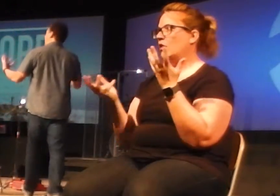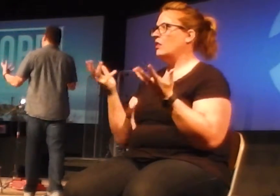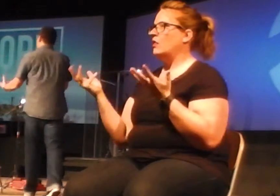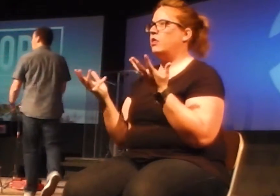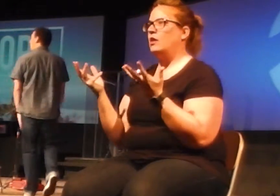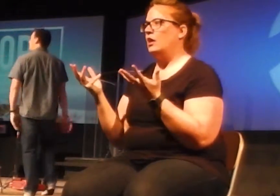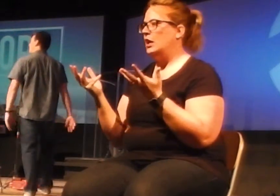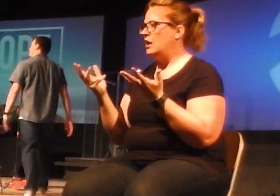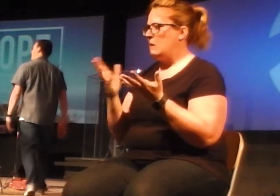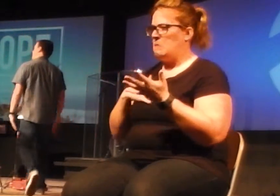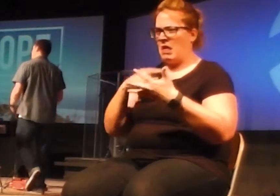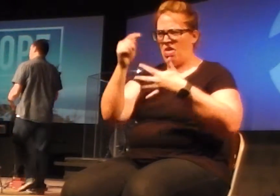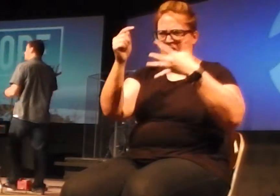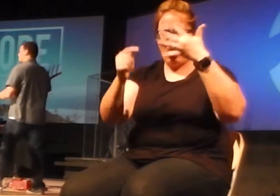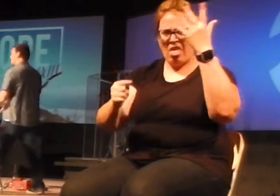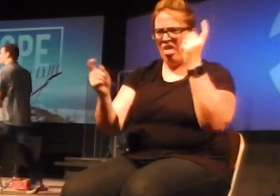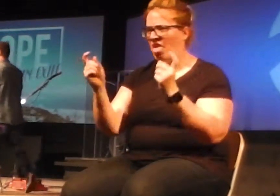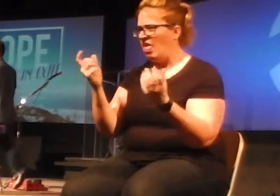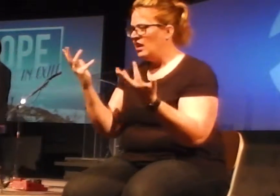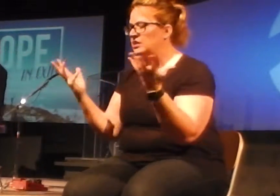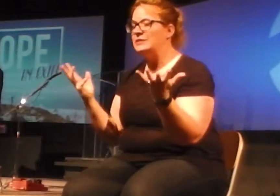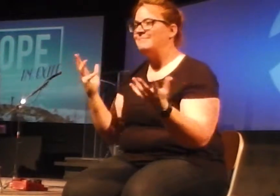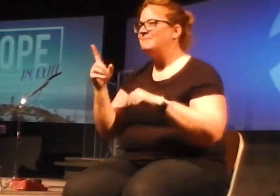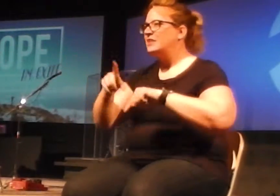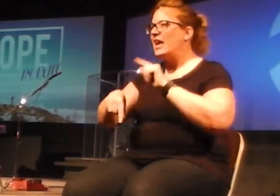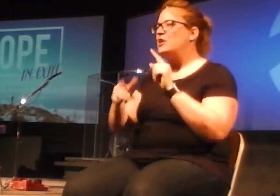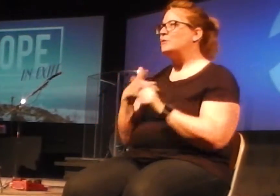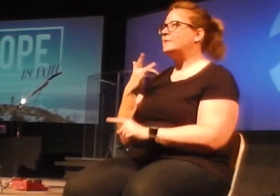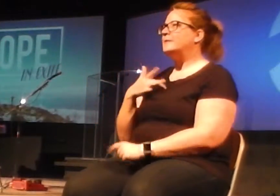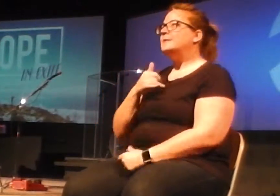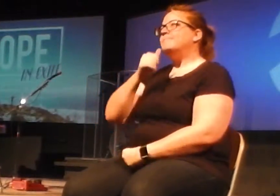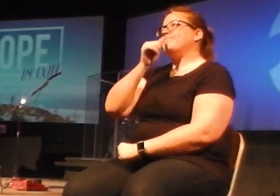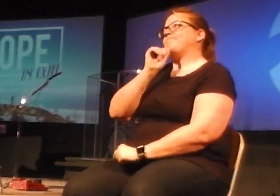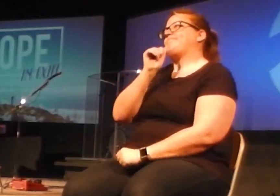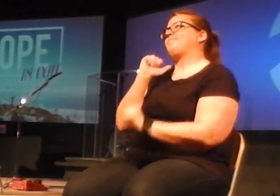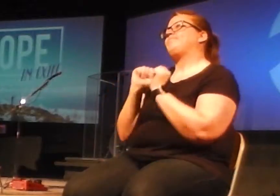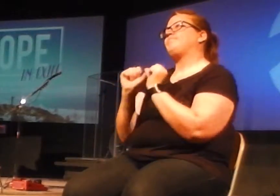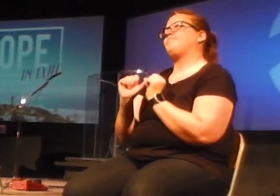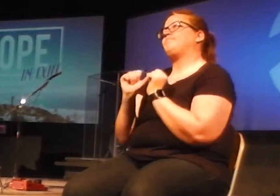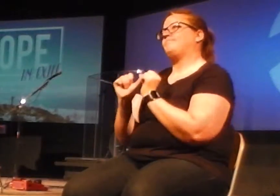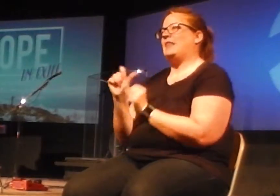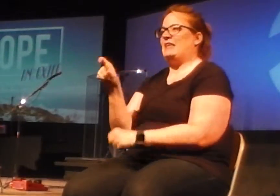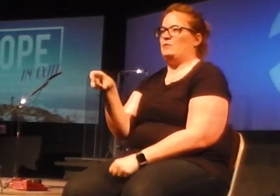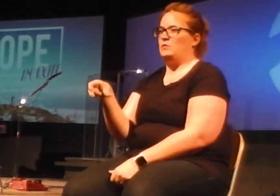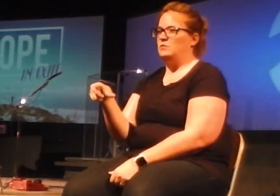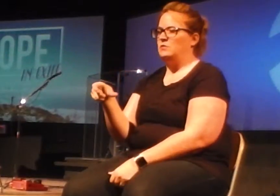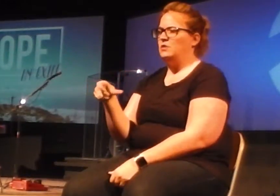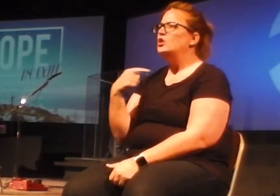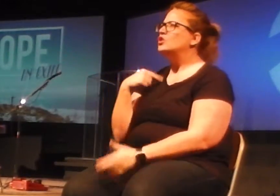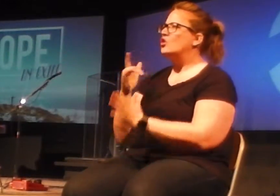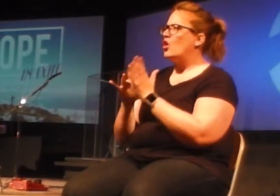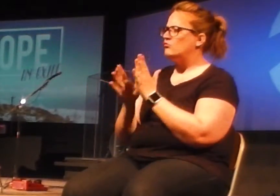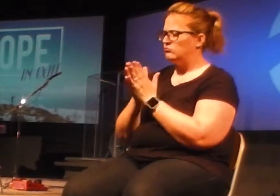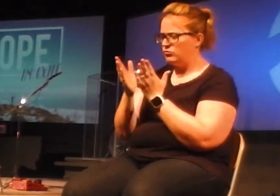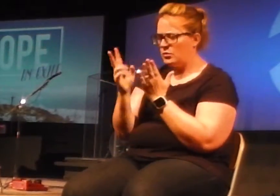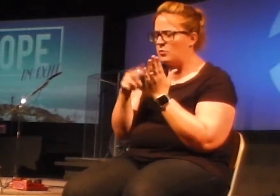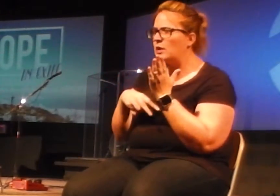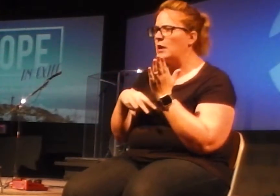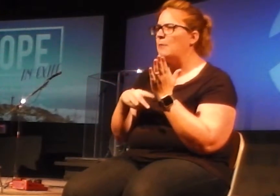a handle on anything that's happening. It's just a season where you have to endure. And so we've been looking at the biblical story of exile, where God's